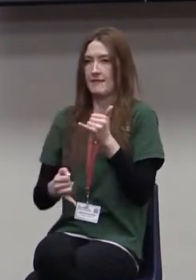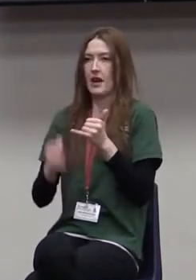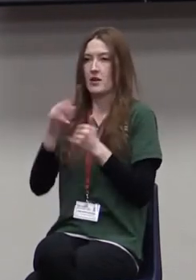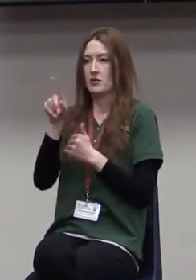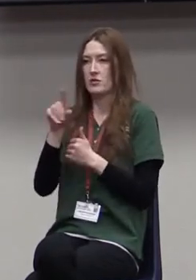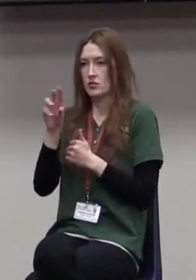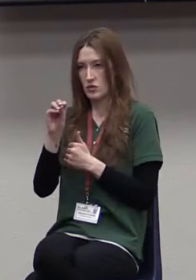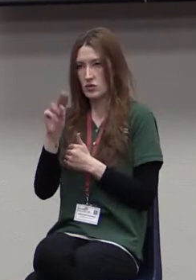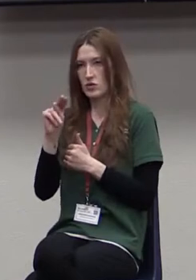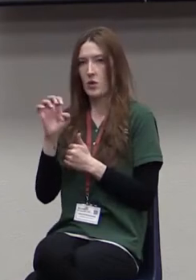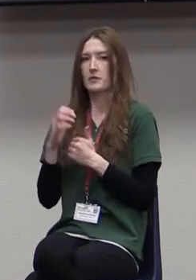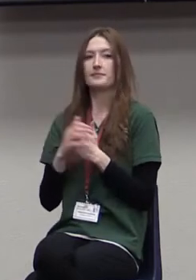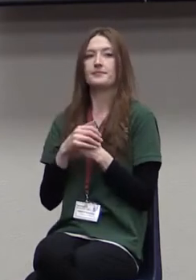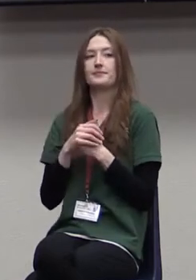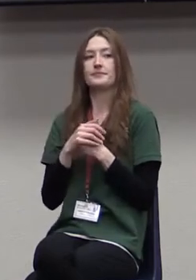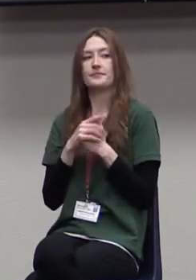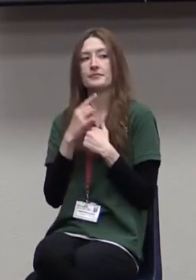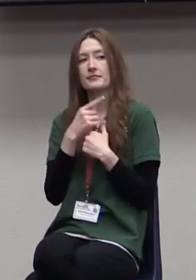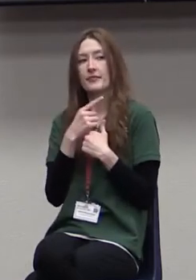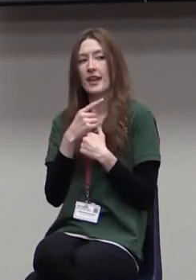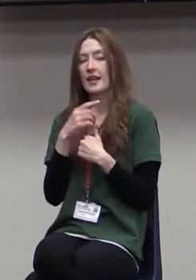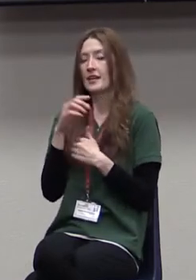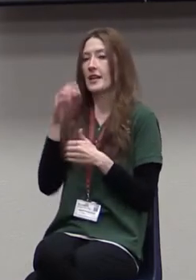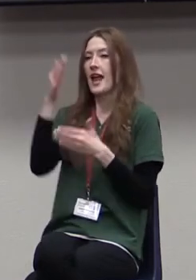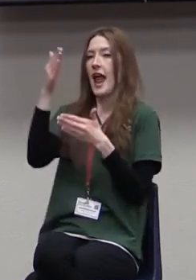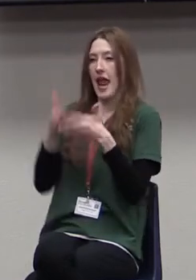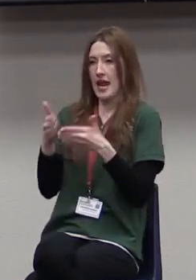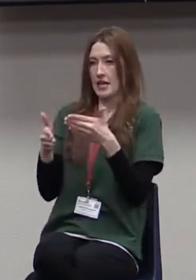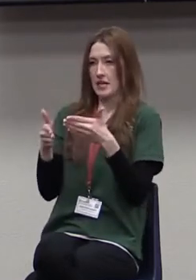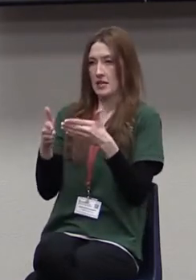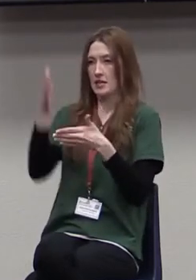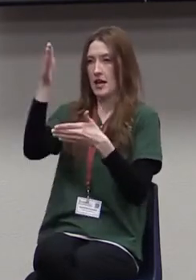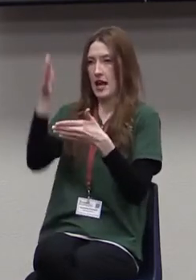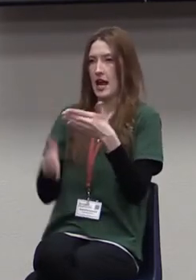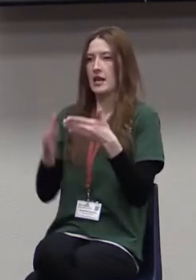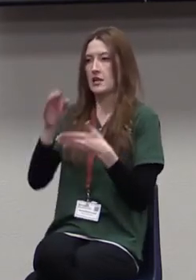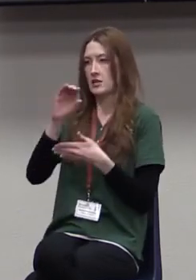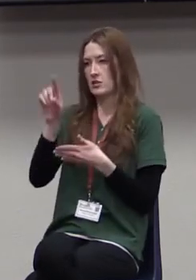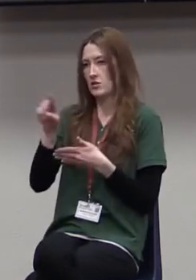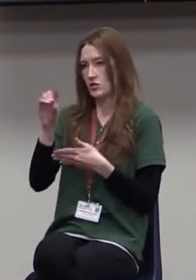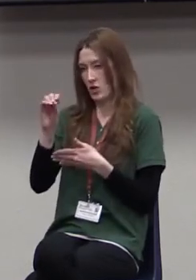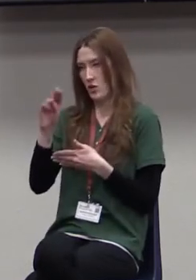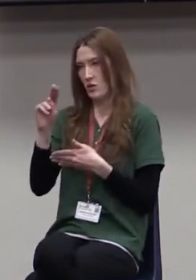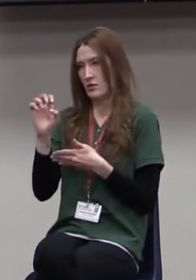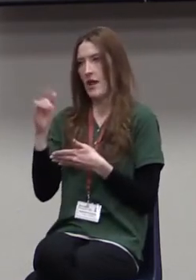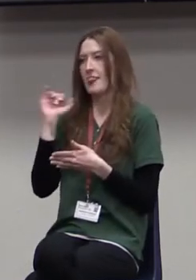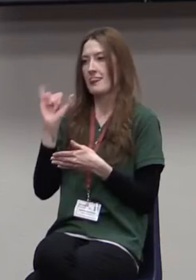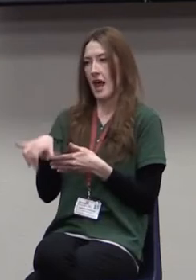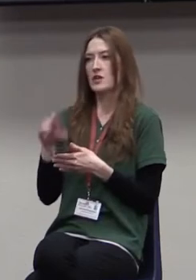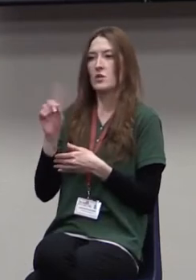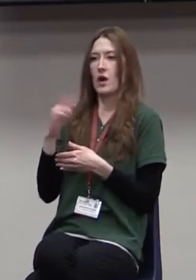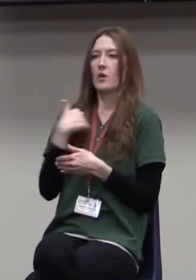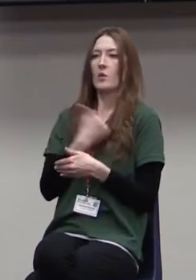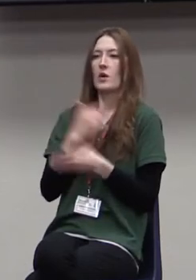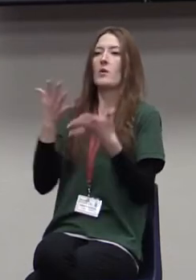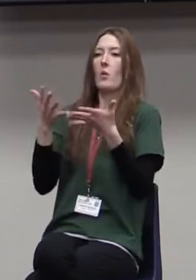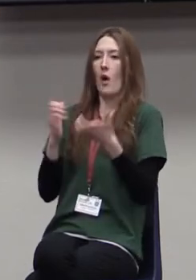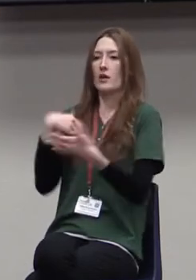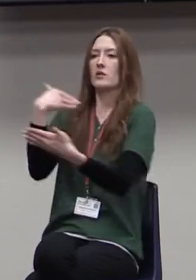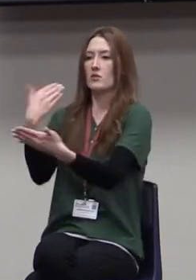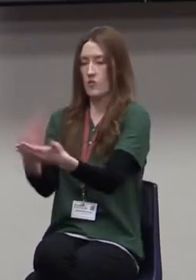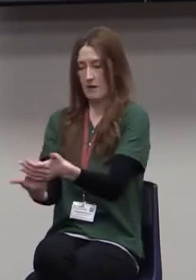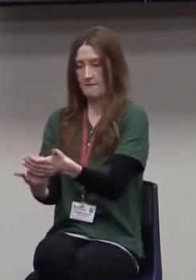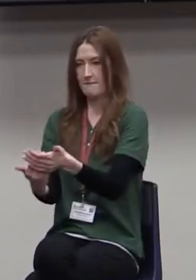back of my head. The end zone is ultimately where we want to get people to. And the end zone represents